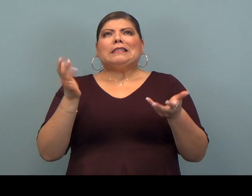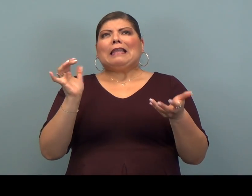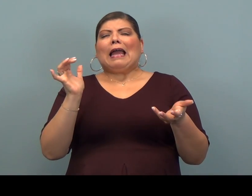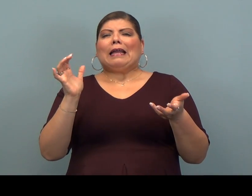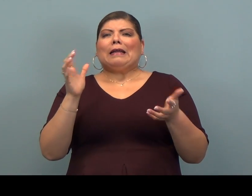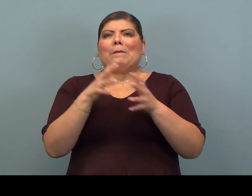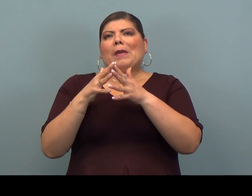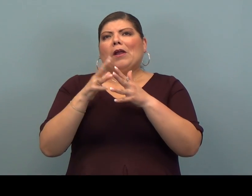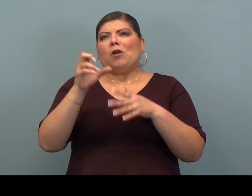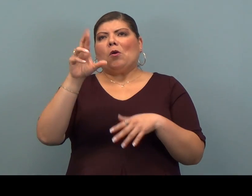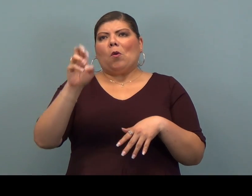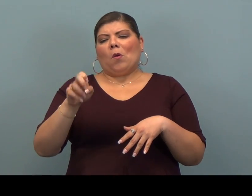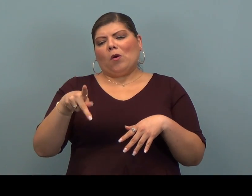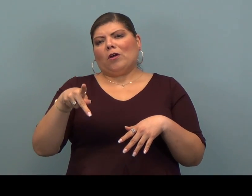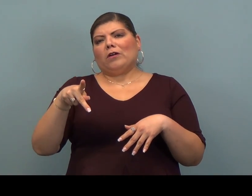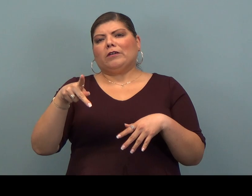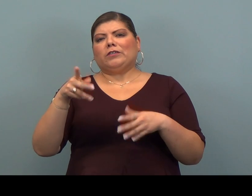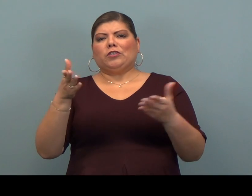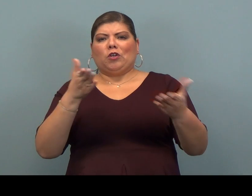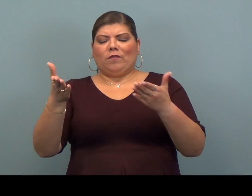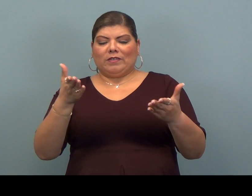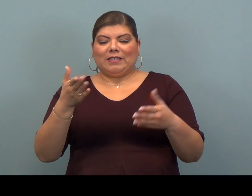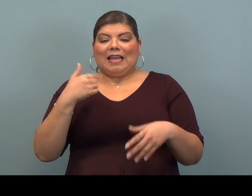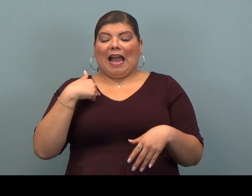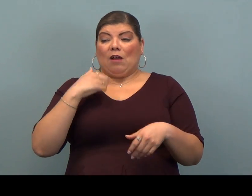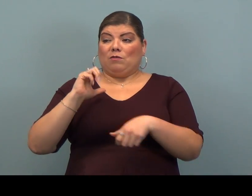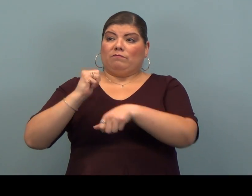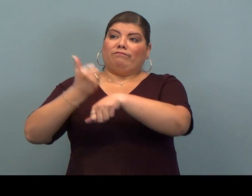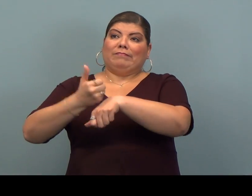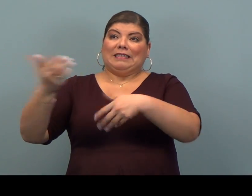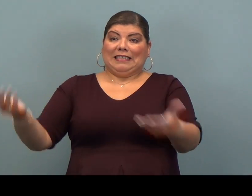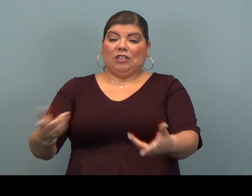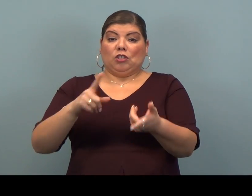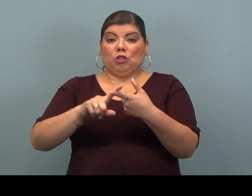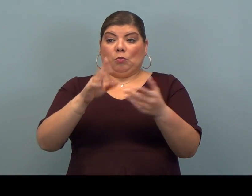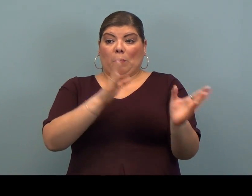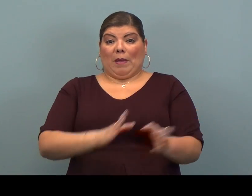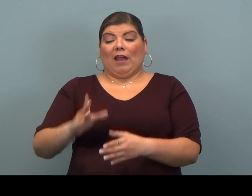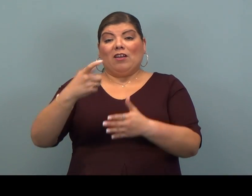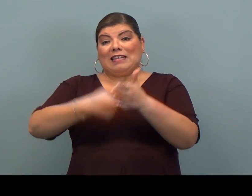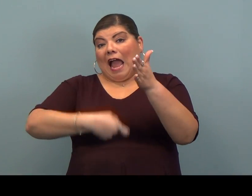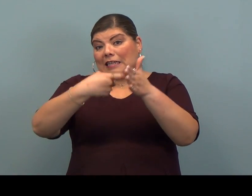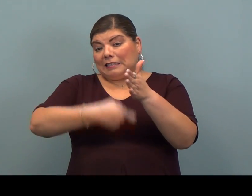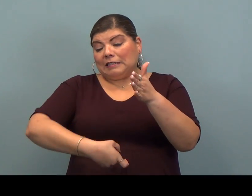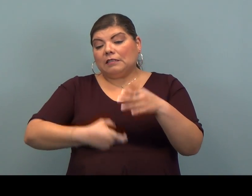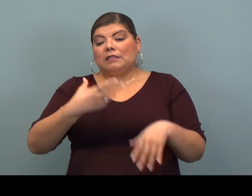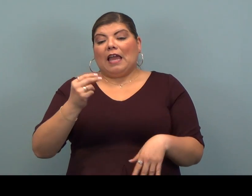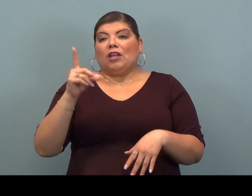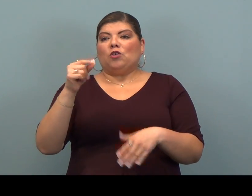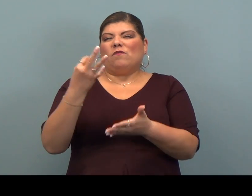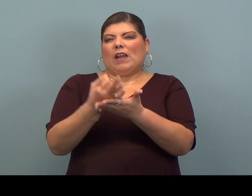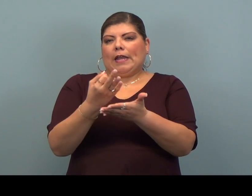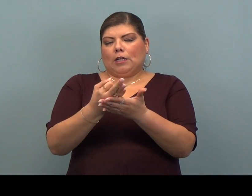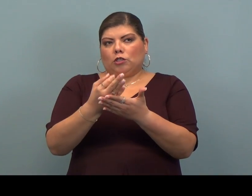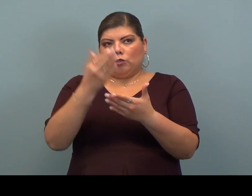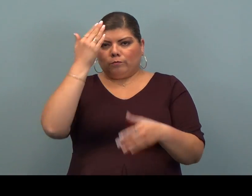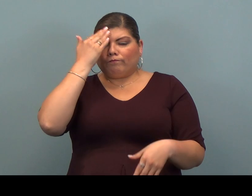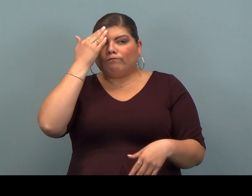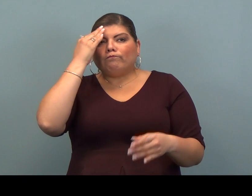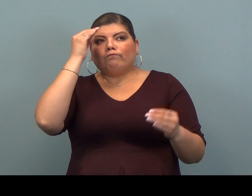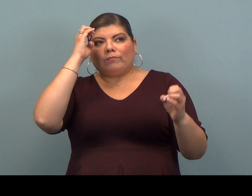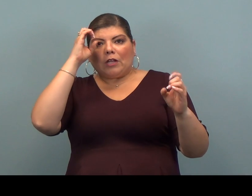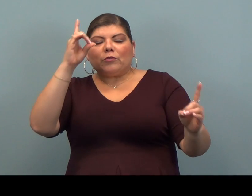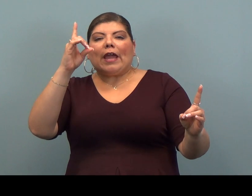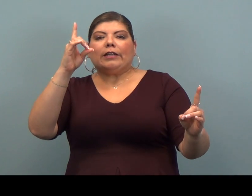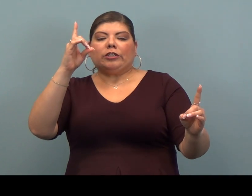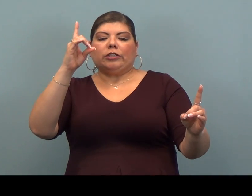an AmeriCorps service member. was stationed here at Community Action Duluth to prepare taxes and do financial literacy